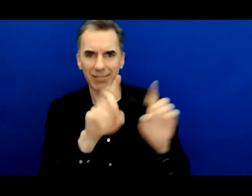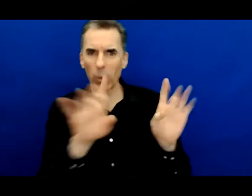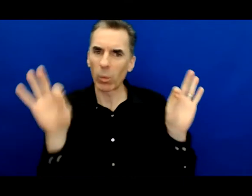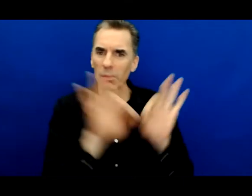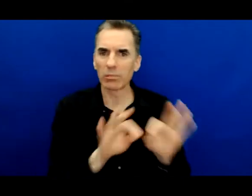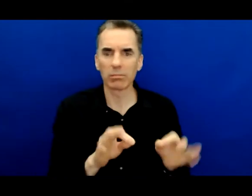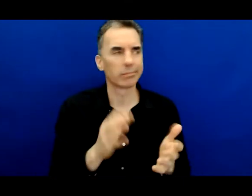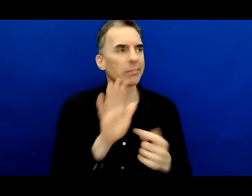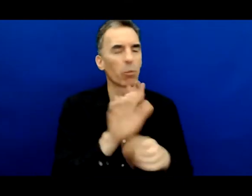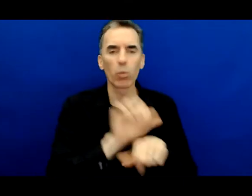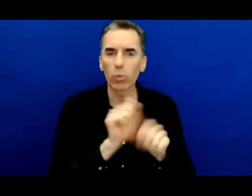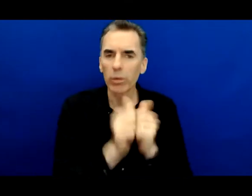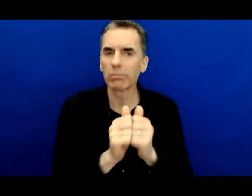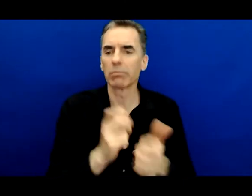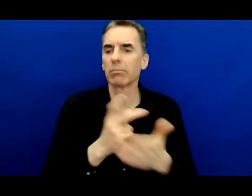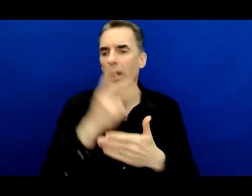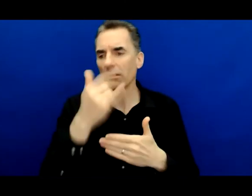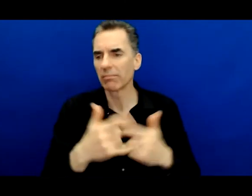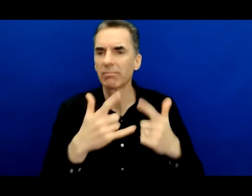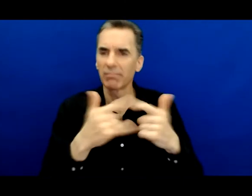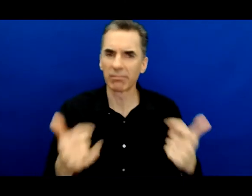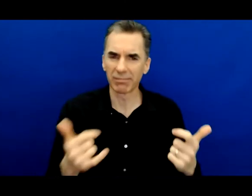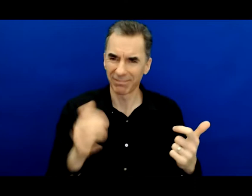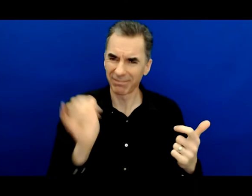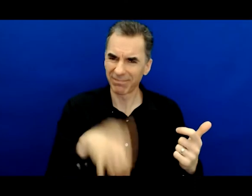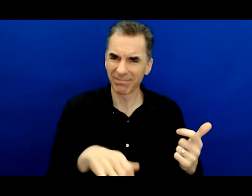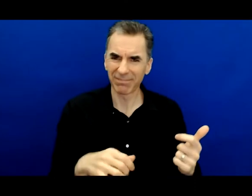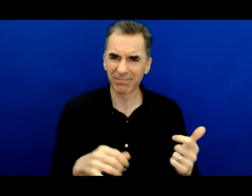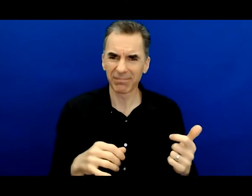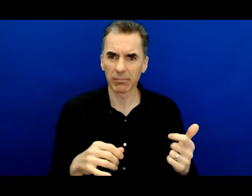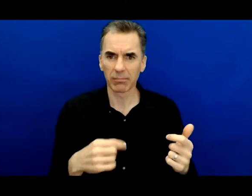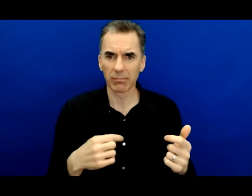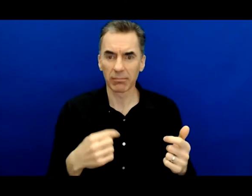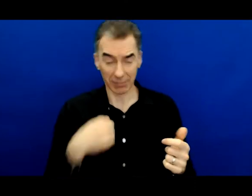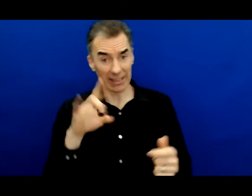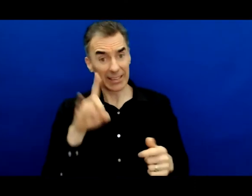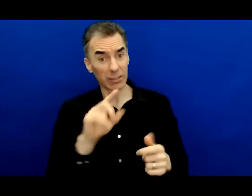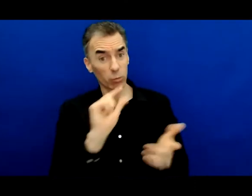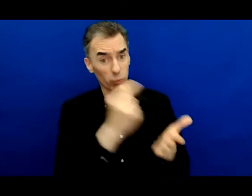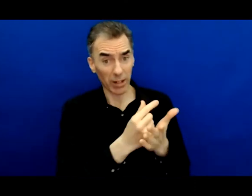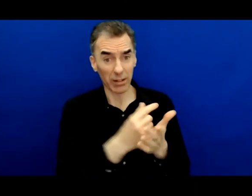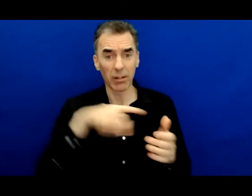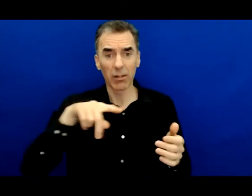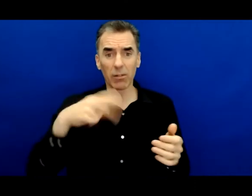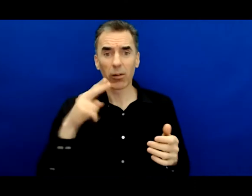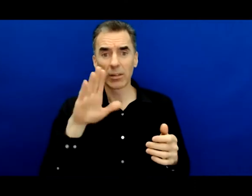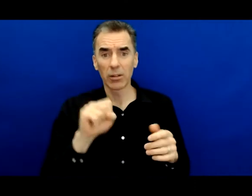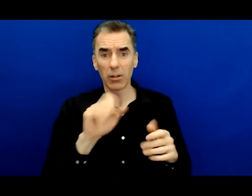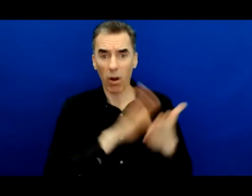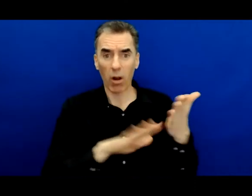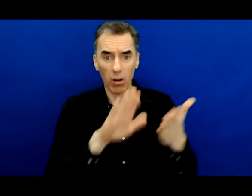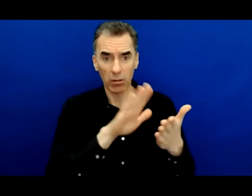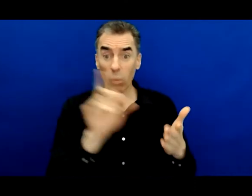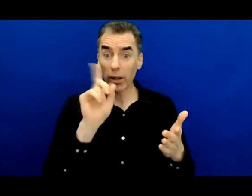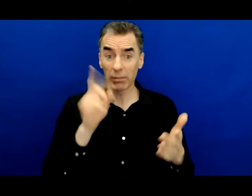do together. Yeah, at the beginning, I said I graduated from Canisius College. I did. I was sitting in a prison cell.